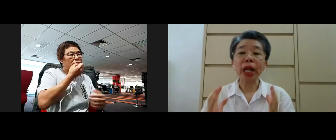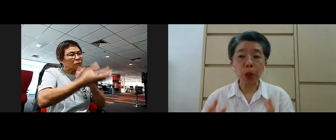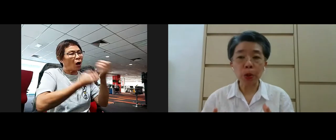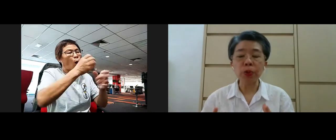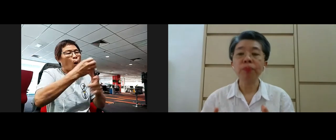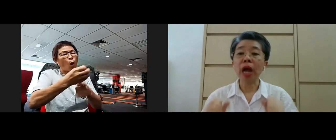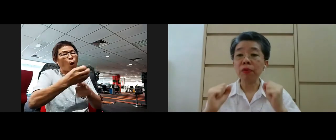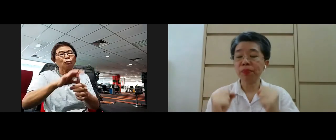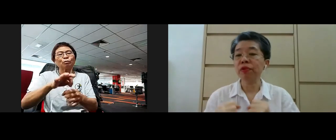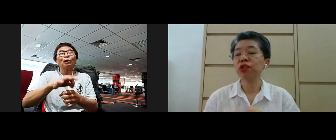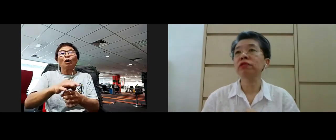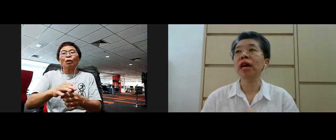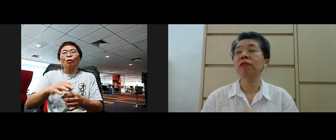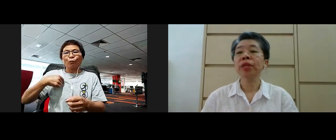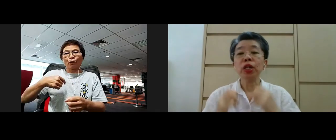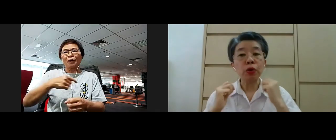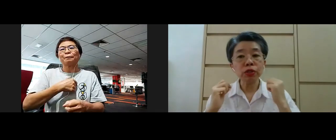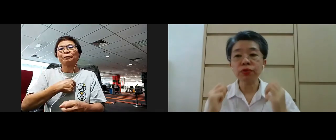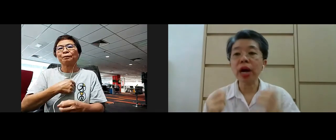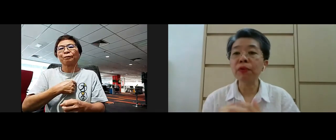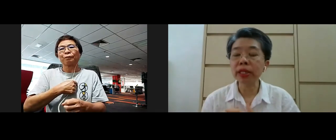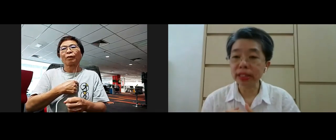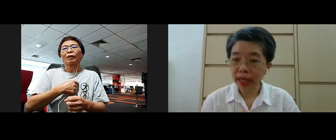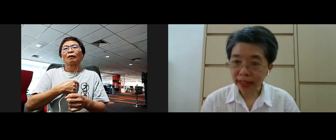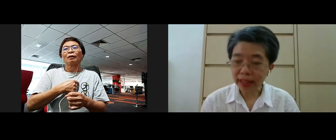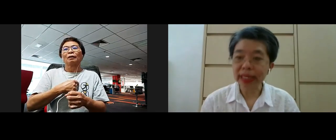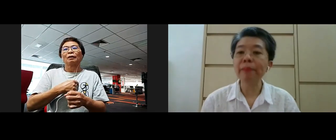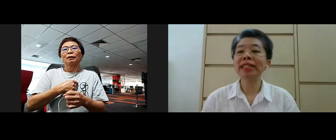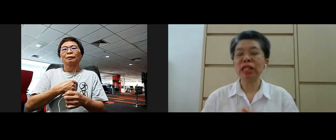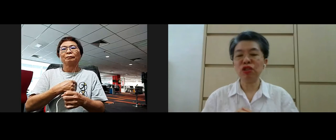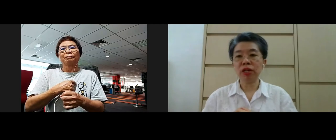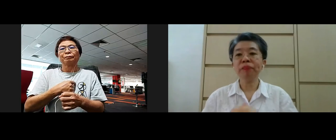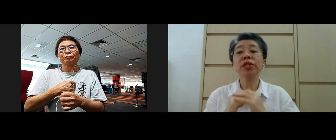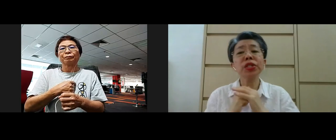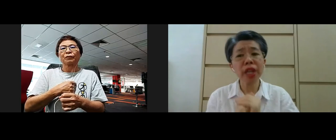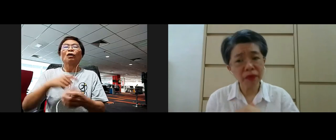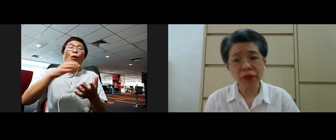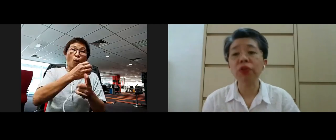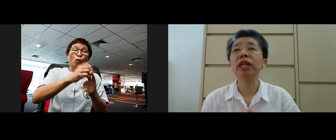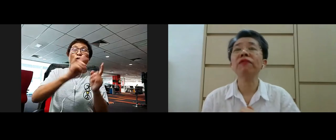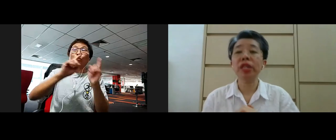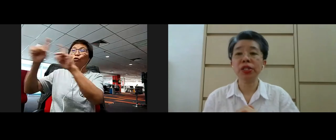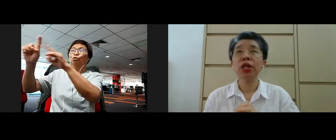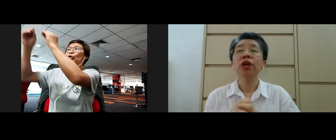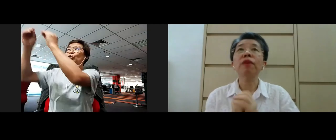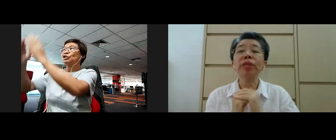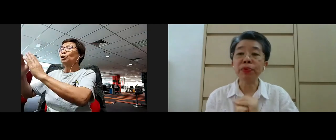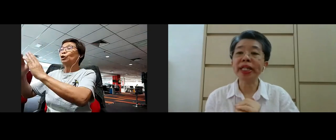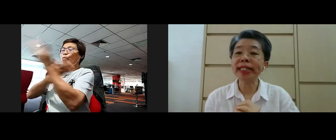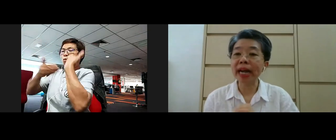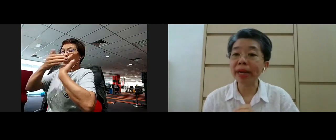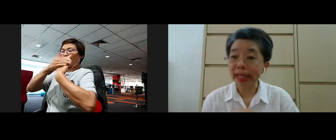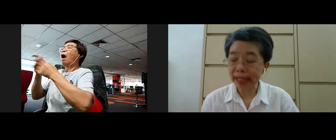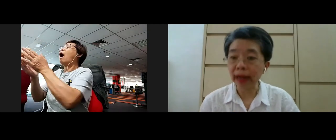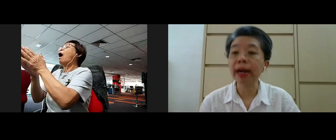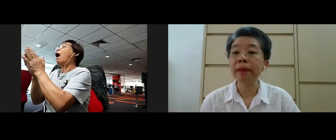we can go our spiritual route go to our dharma teacher seek for forgiveness from the